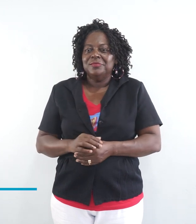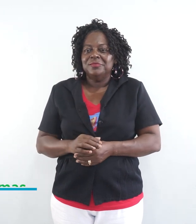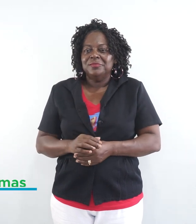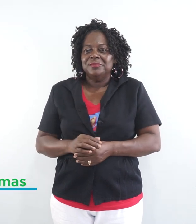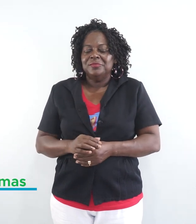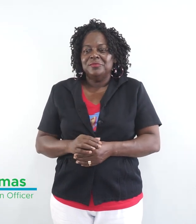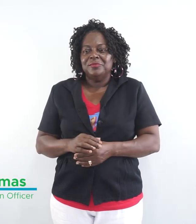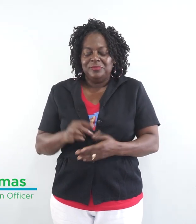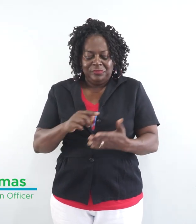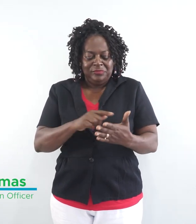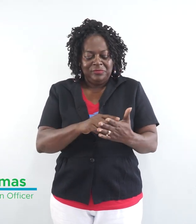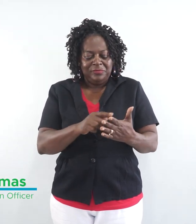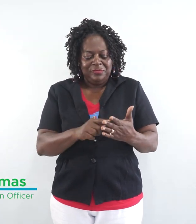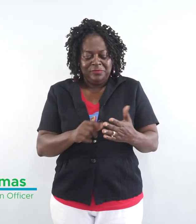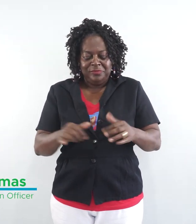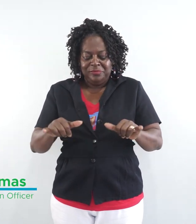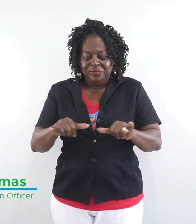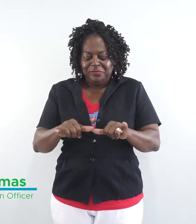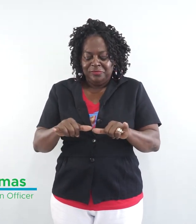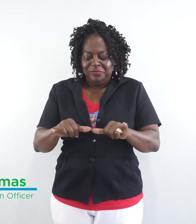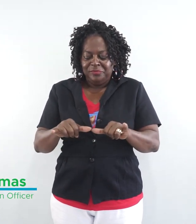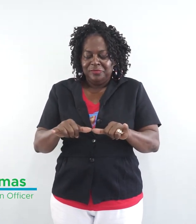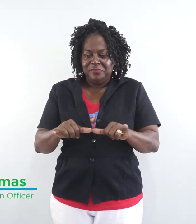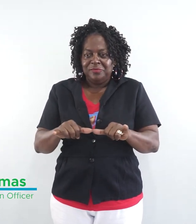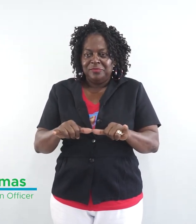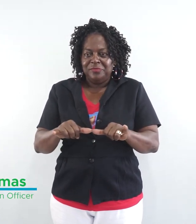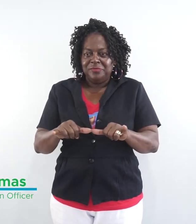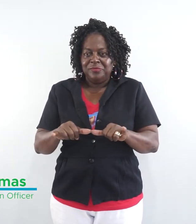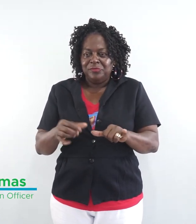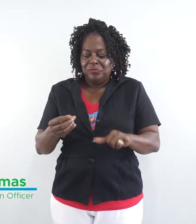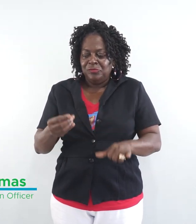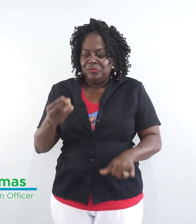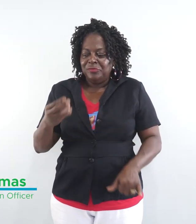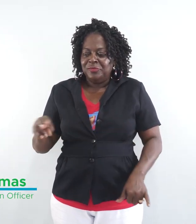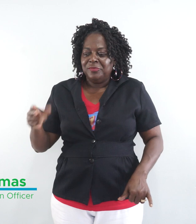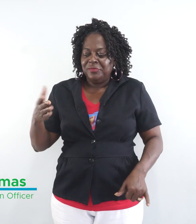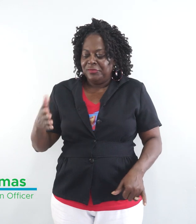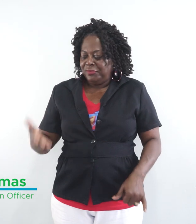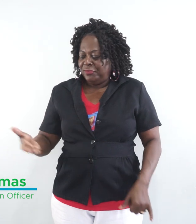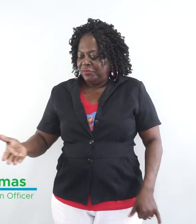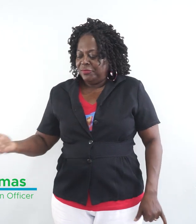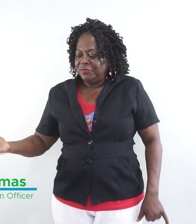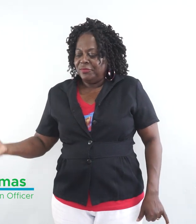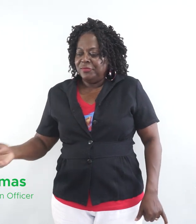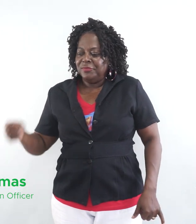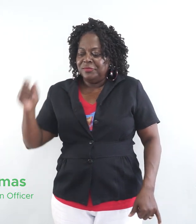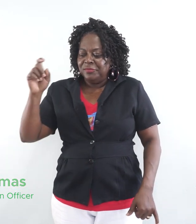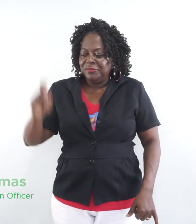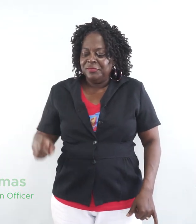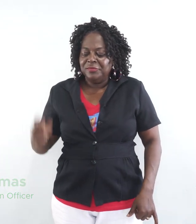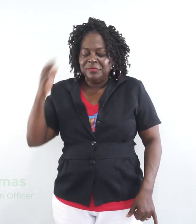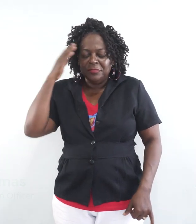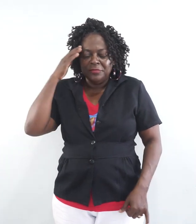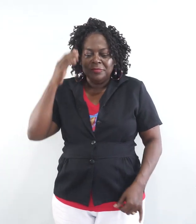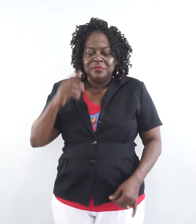There are five parameters or things you need to know when